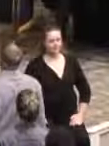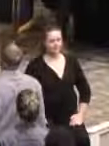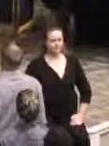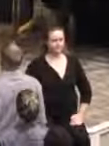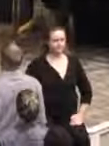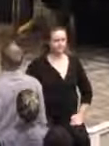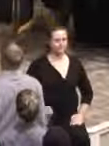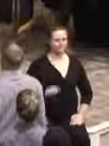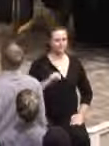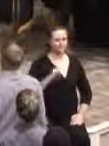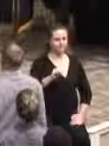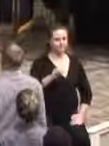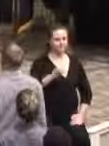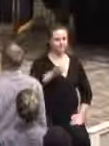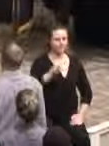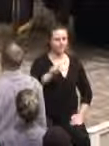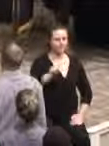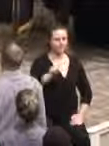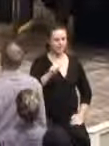Melissa Tarek.